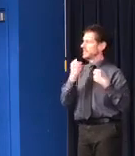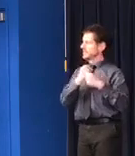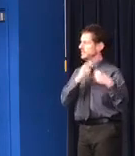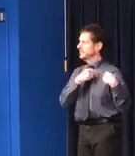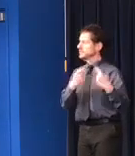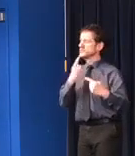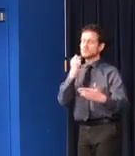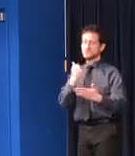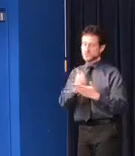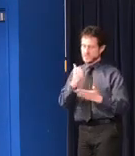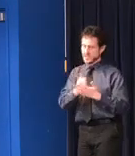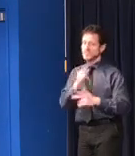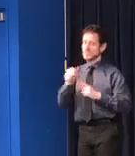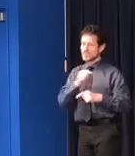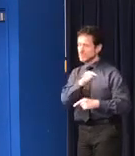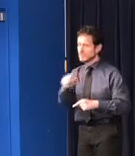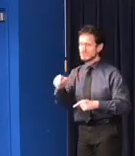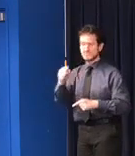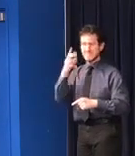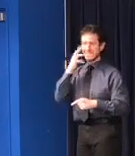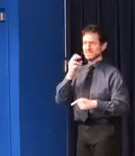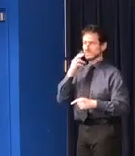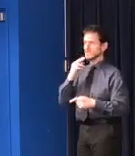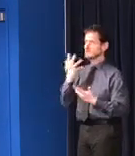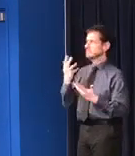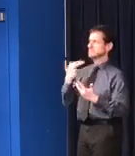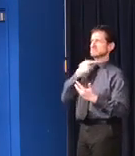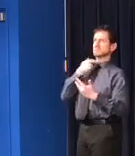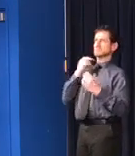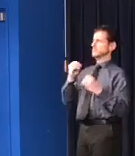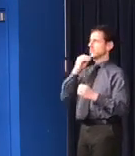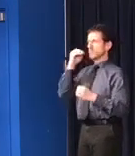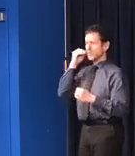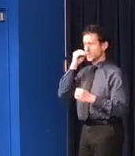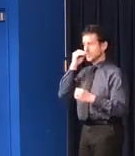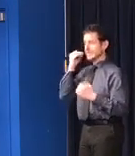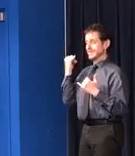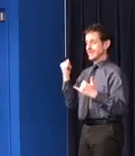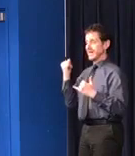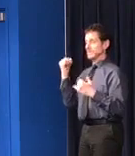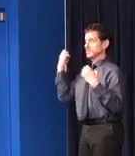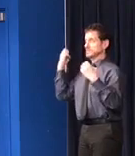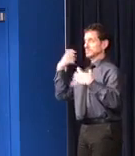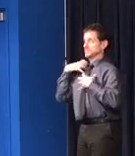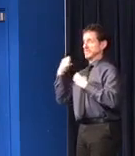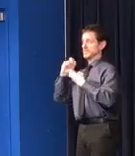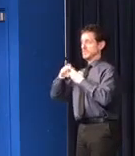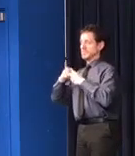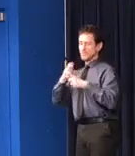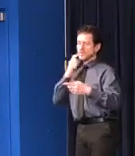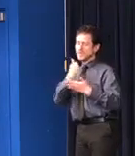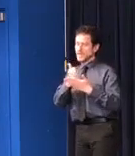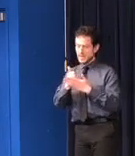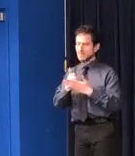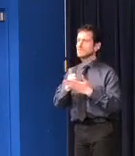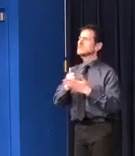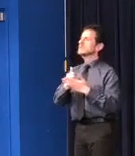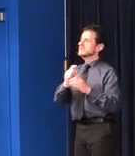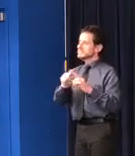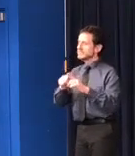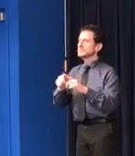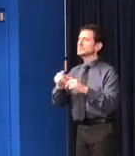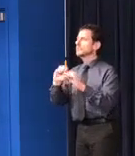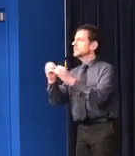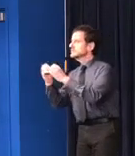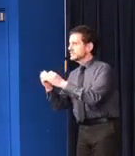needs of people experiencing homelessness during this crisis, helping our partners enact social distancing measures for this